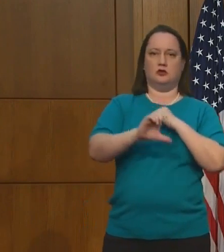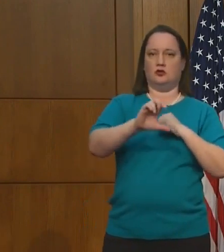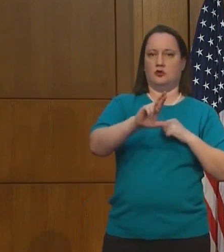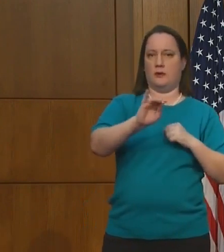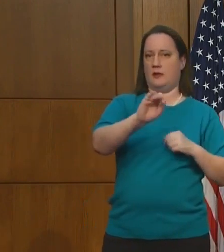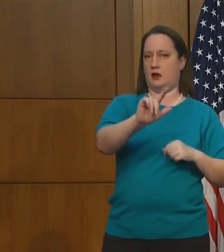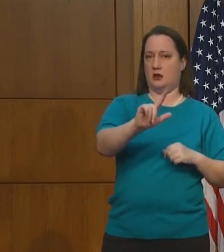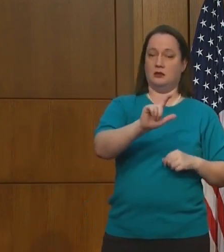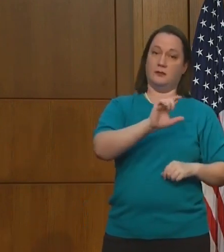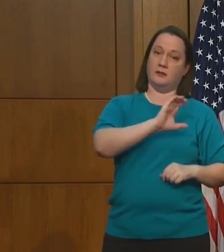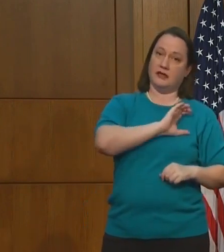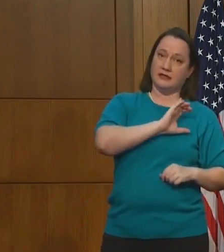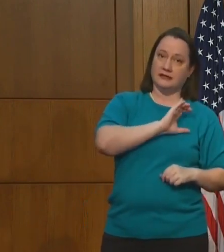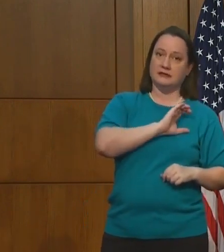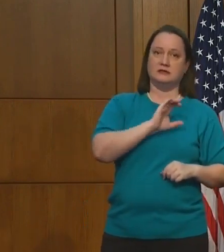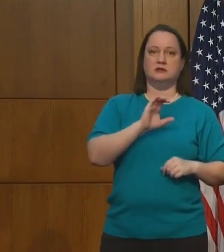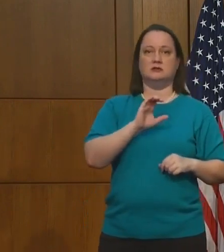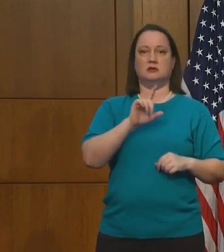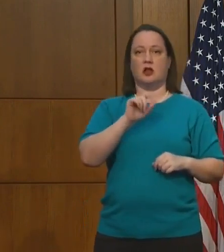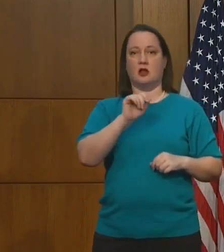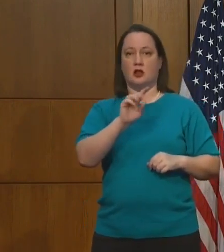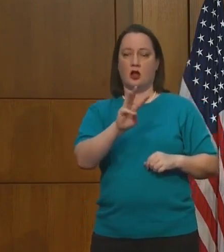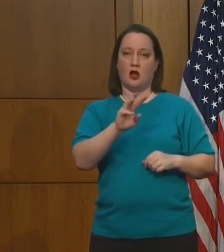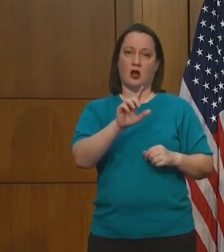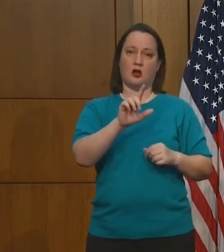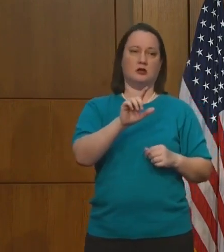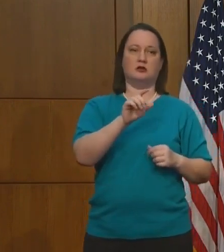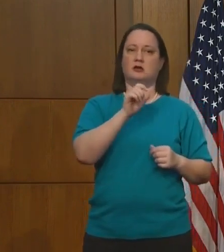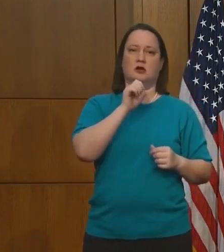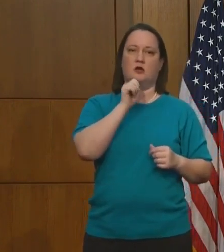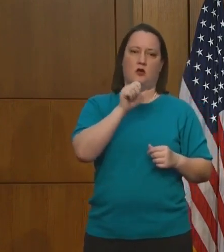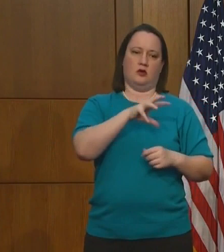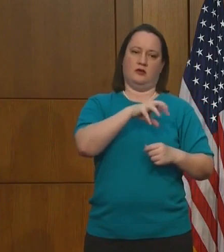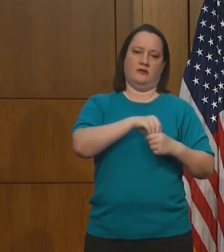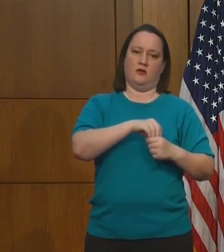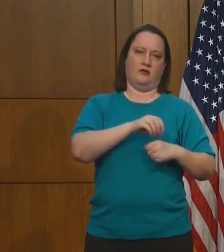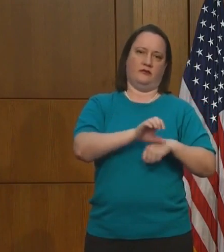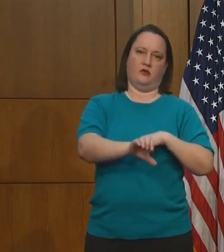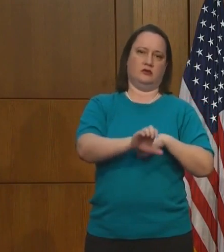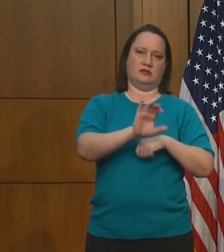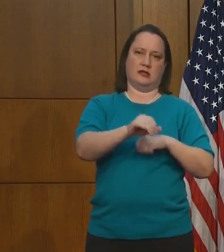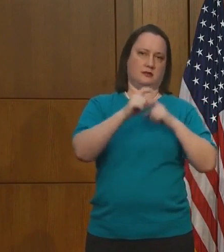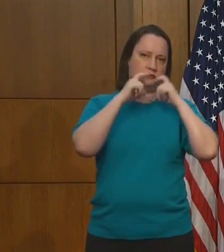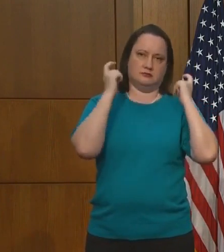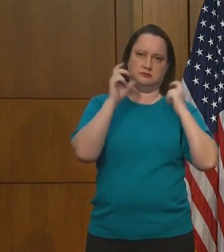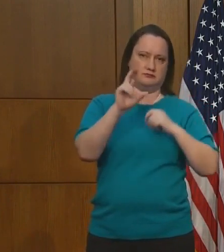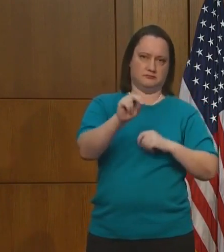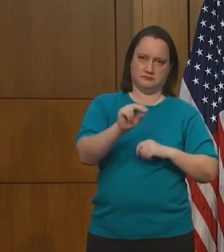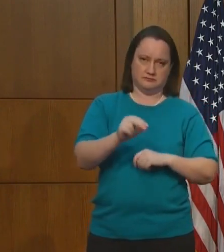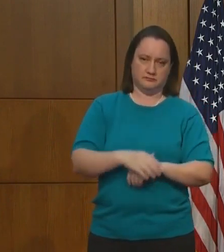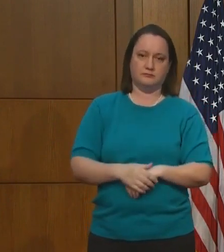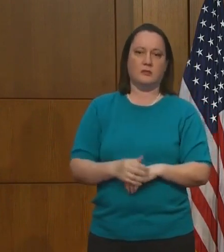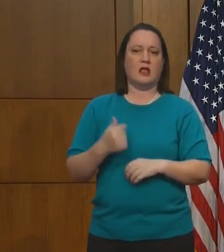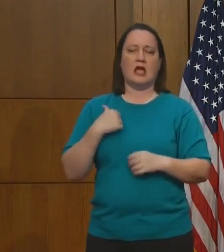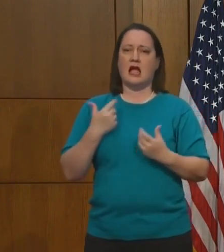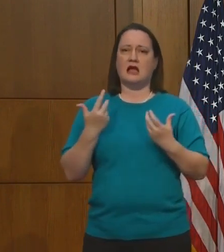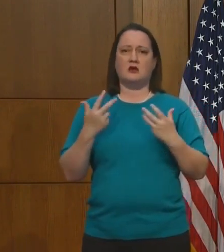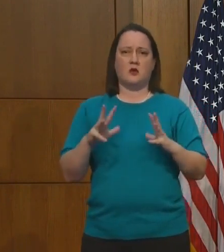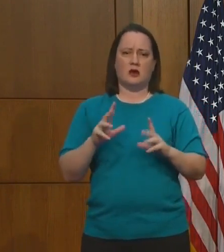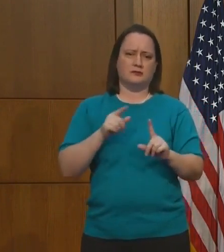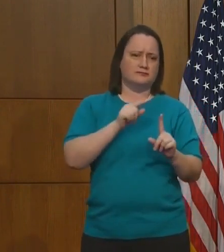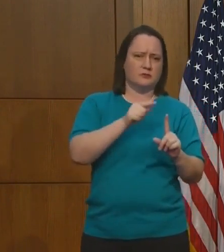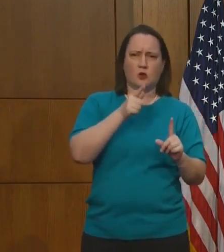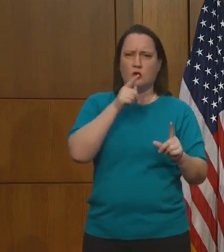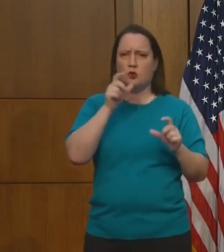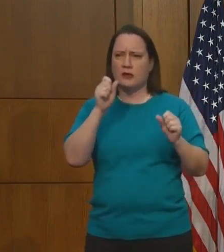our police and our sheriffs will not have a role in enforcing this. I'm not looking for people to get in trouble